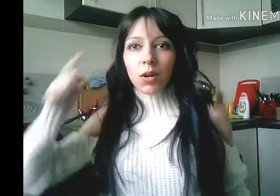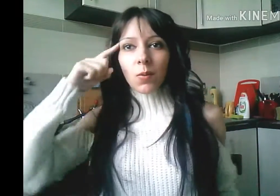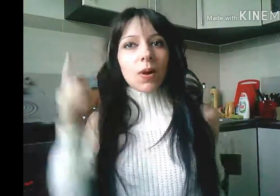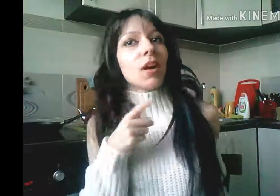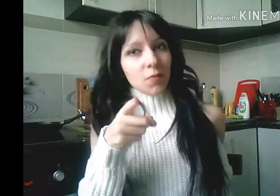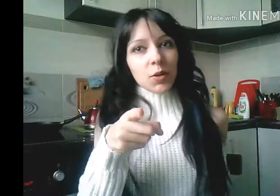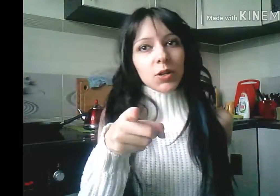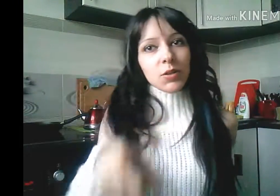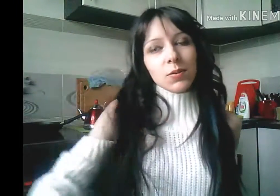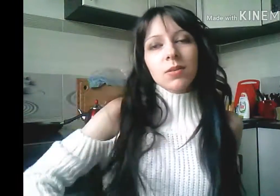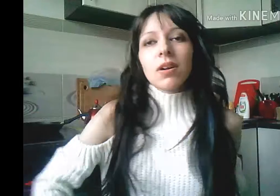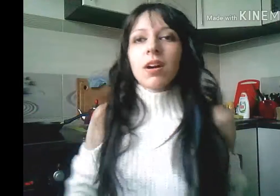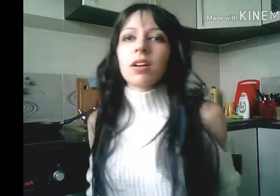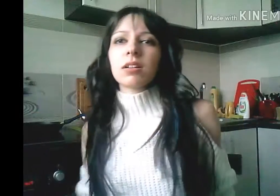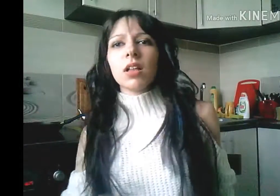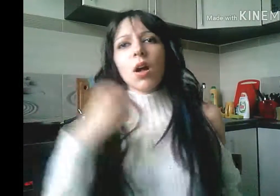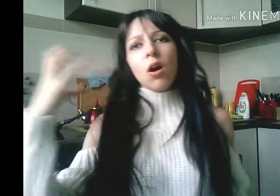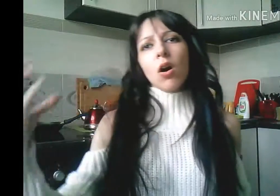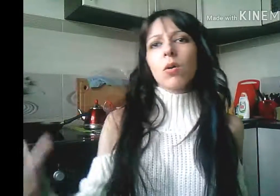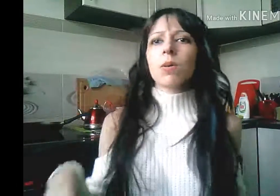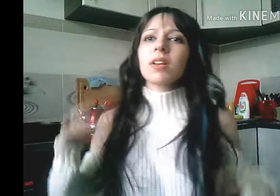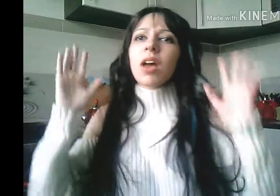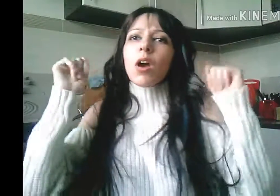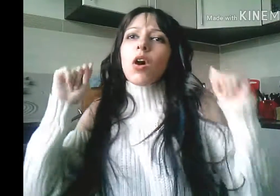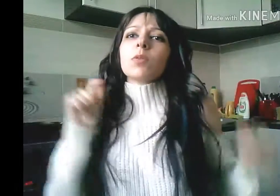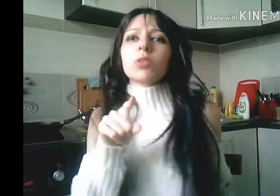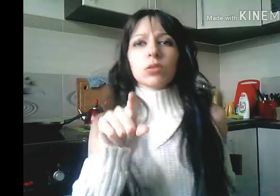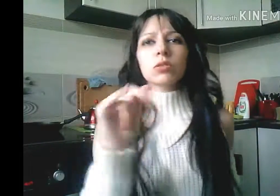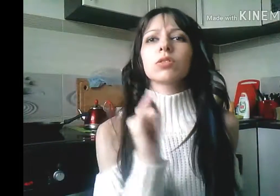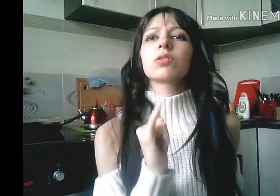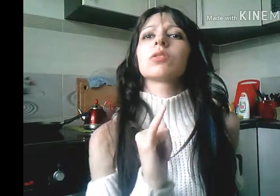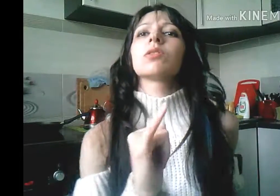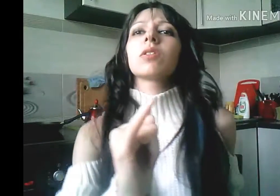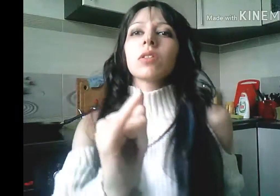around and wait for you Oh, and I hope you do too